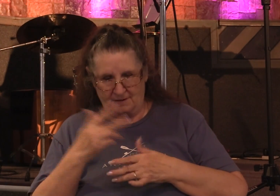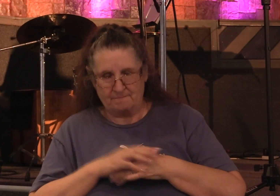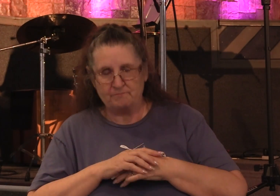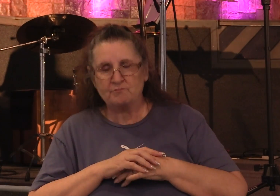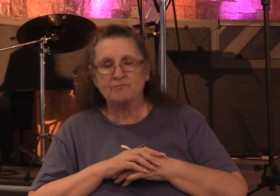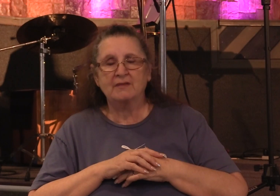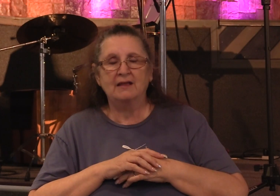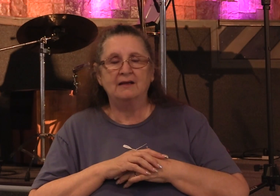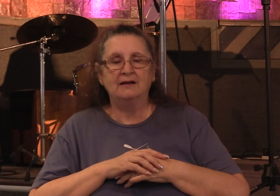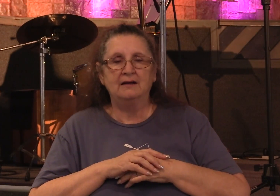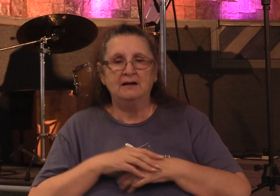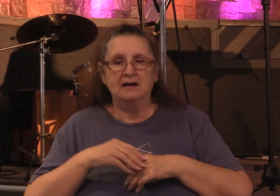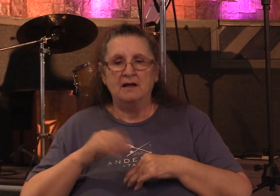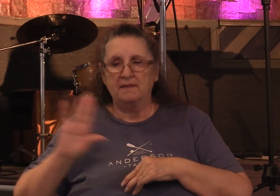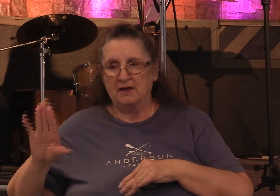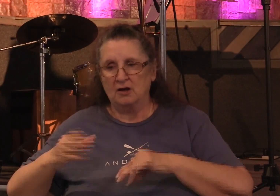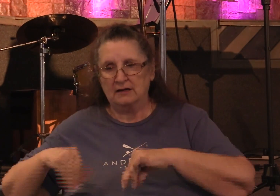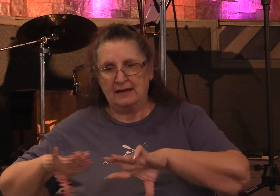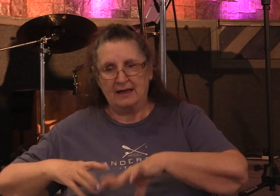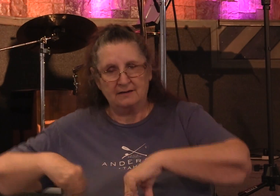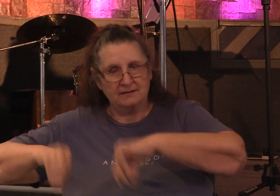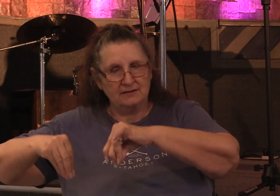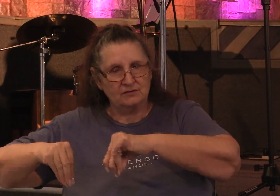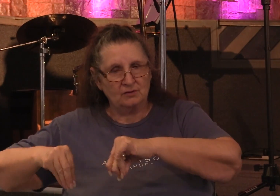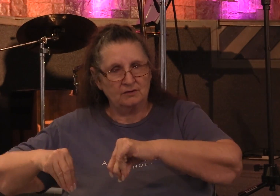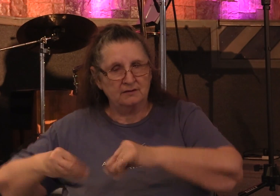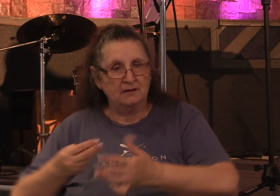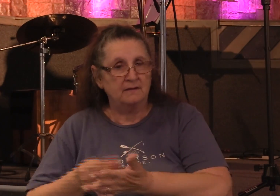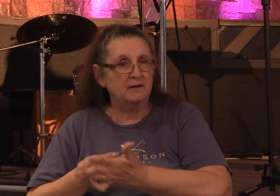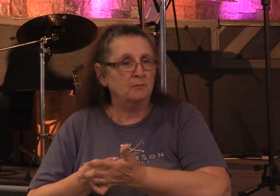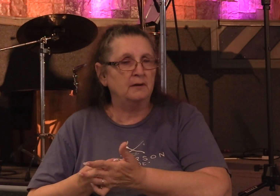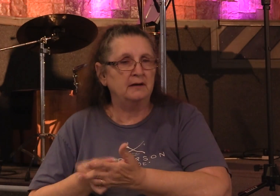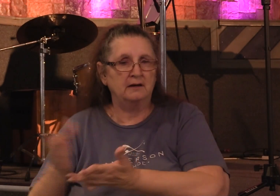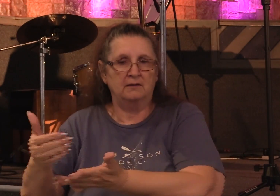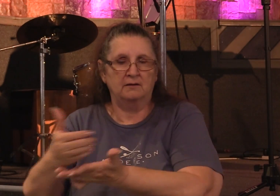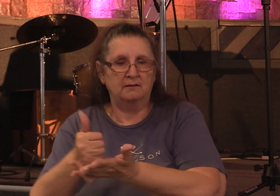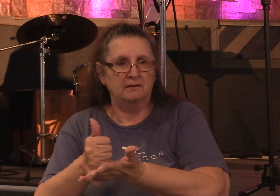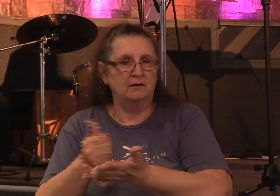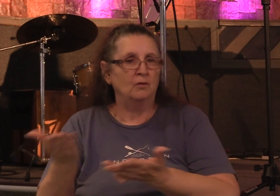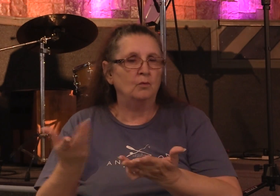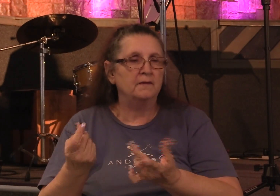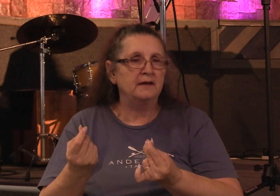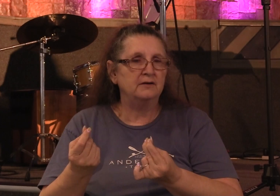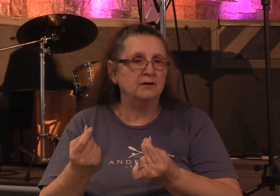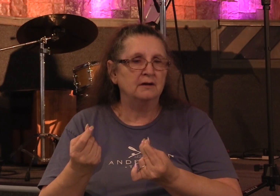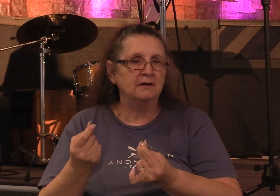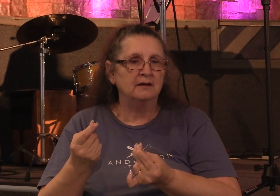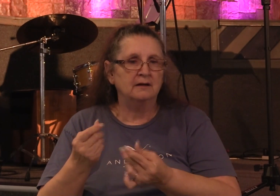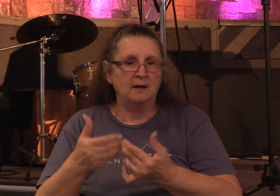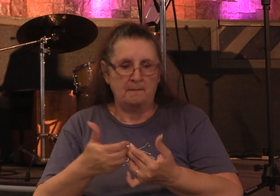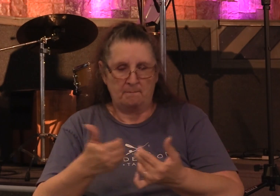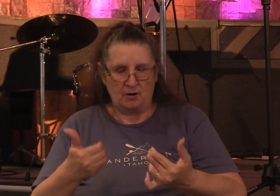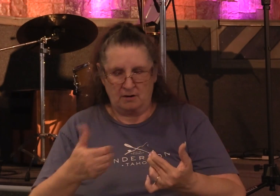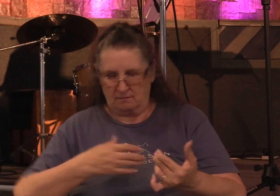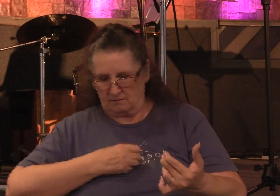so they sold their land and what did they do with the money verse 2 he kept back part of the proceeds